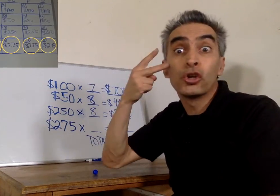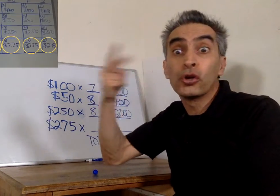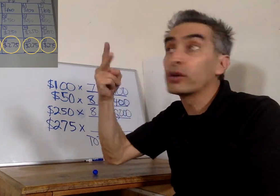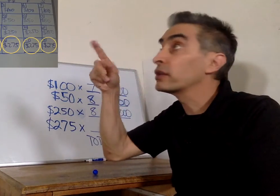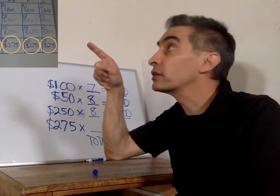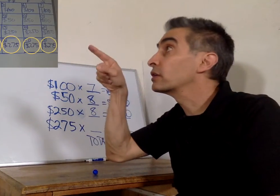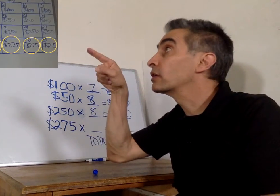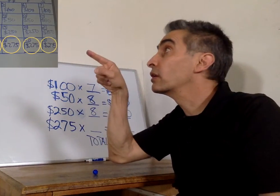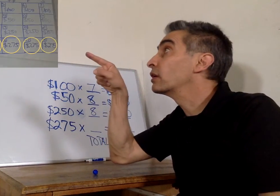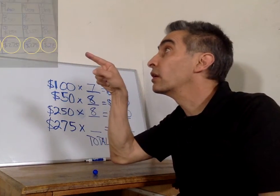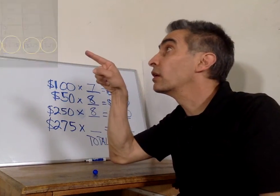Notice. That's why